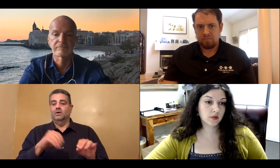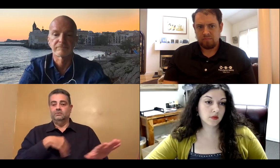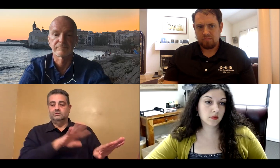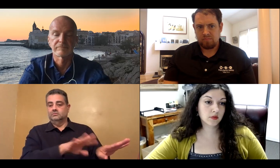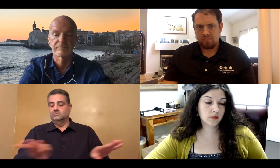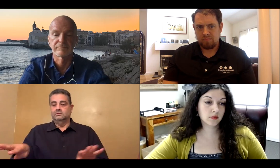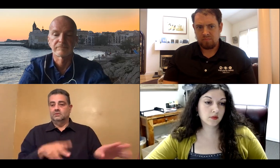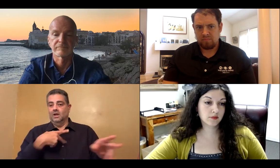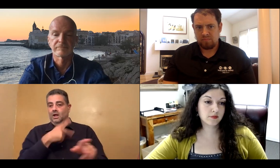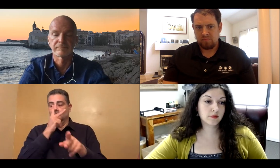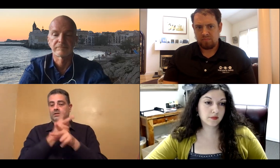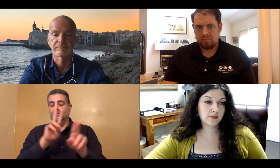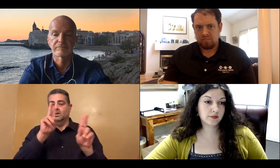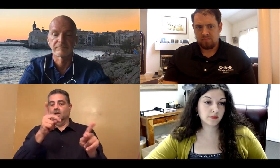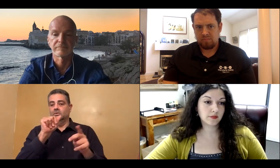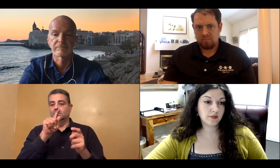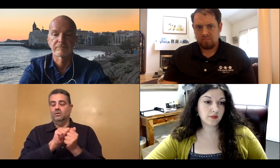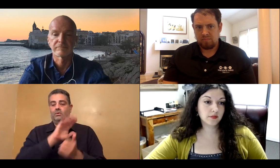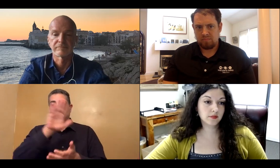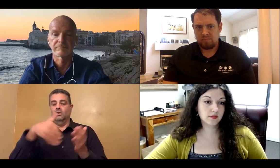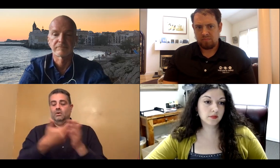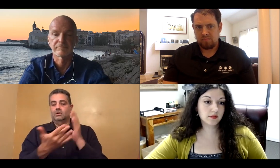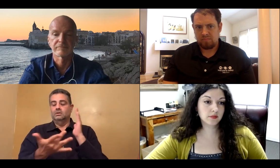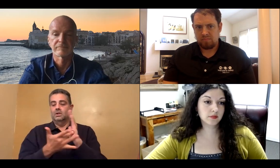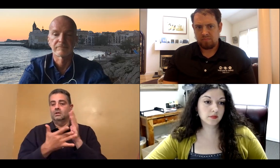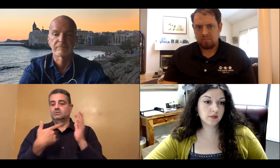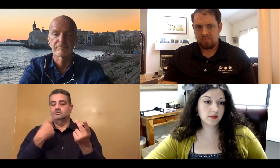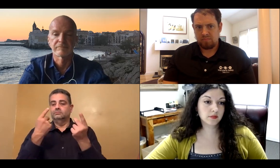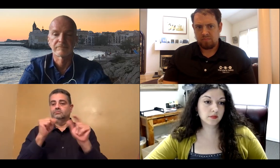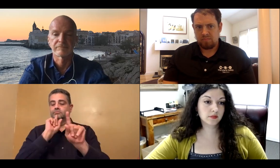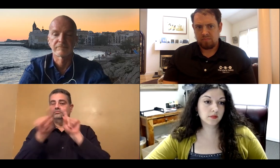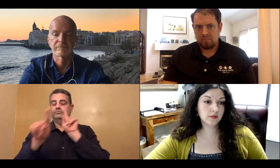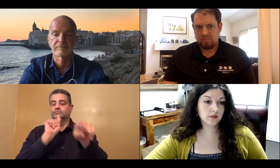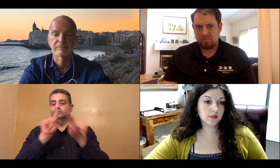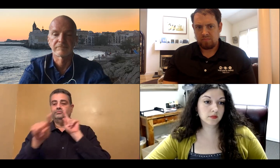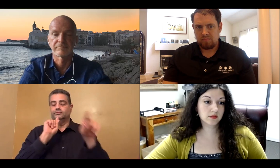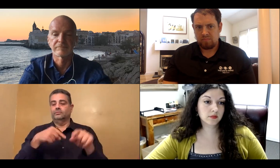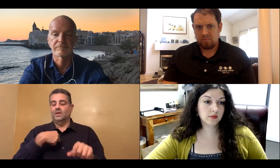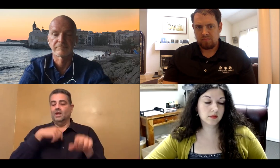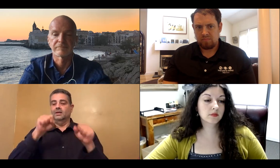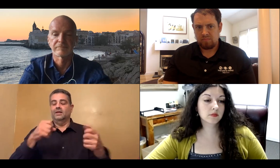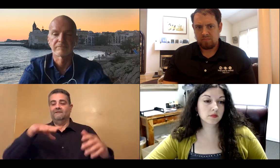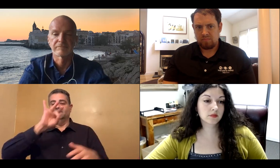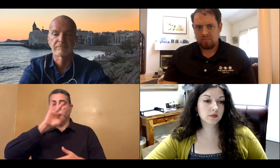You know, I have 12 different braille displays in my office, and I try to keep up to date with all of them.